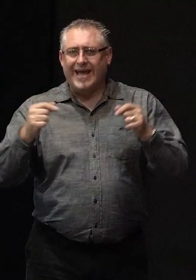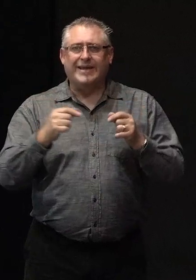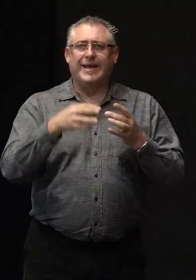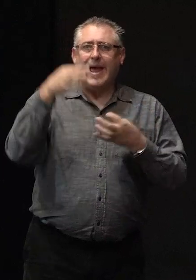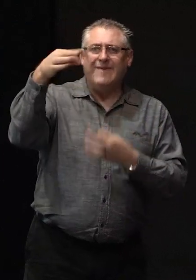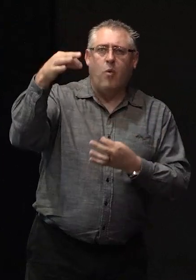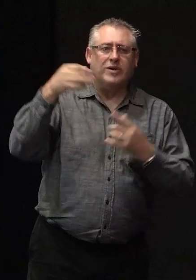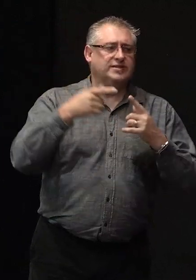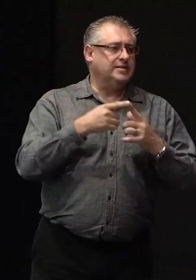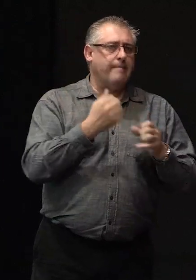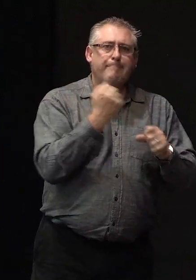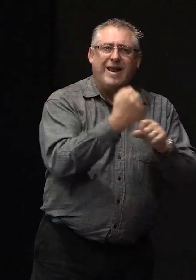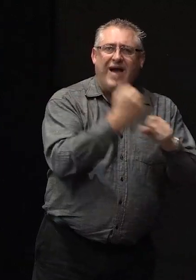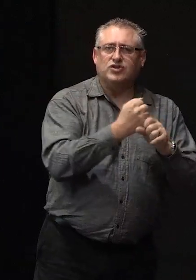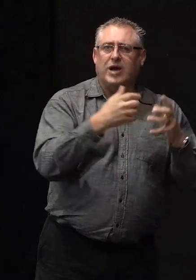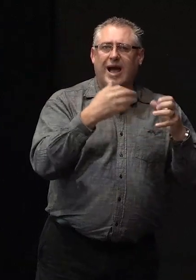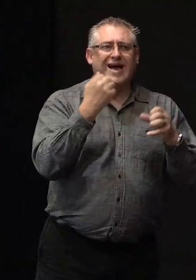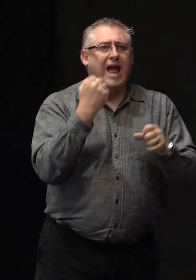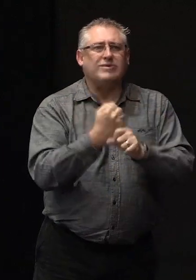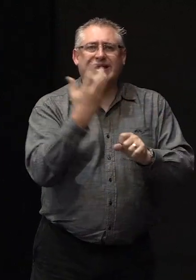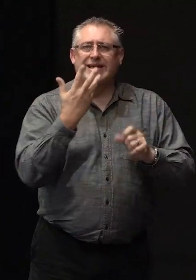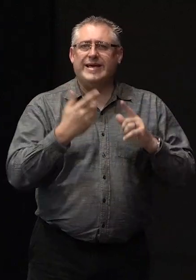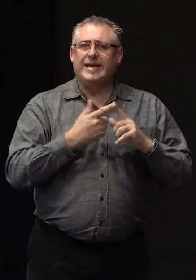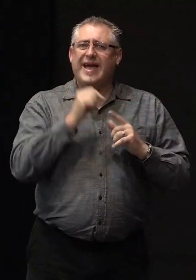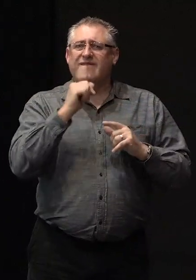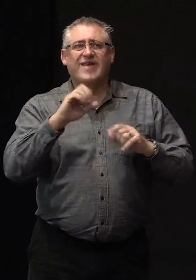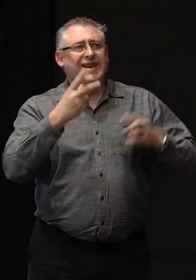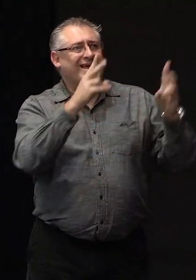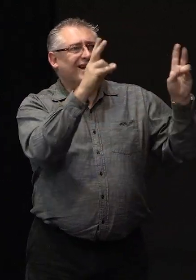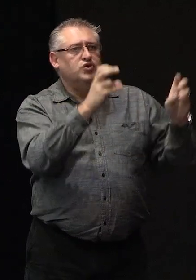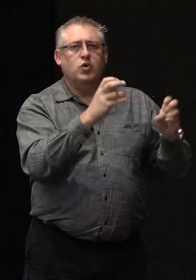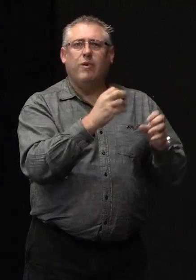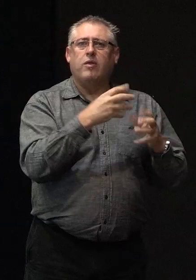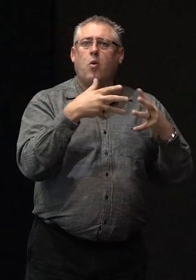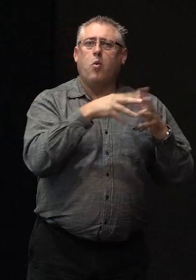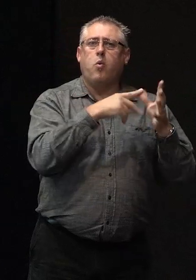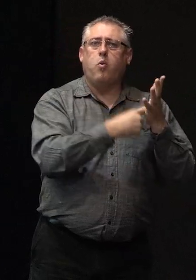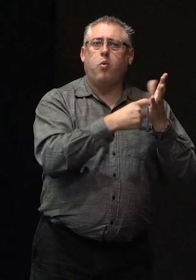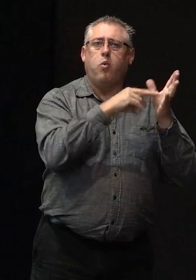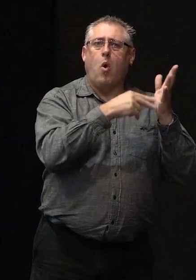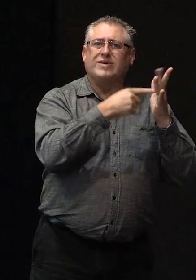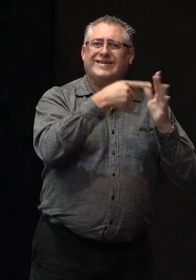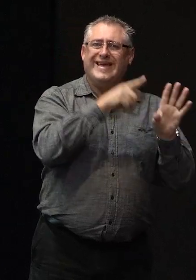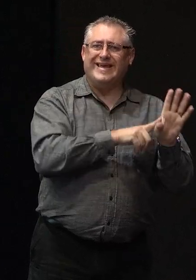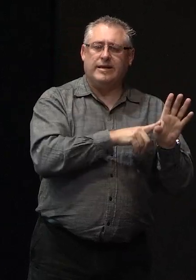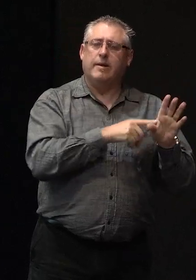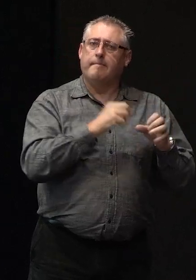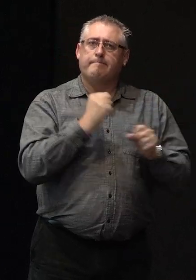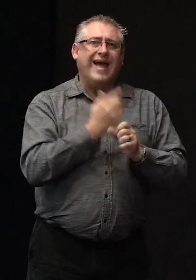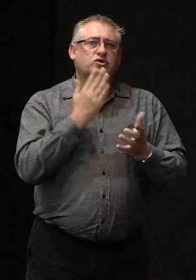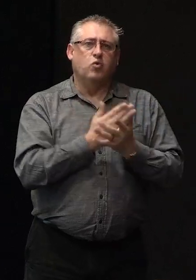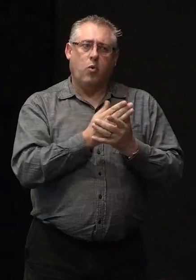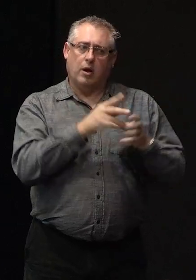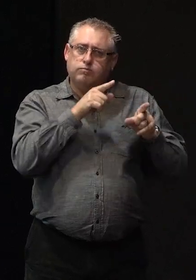and if there's any issues with warranties make sure you follow them quickly before